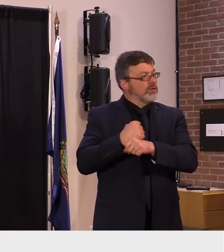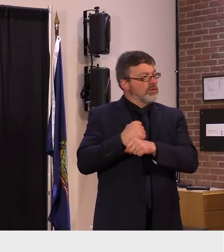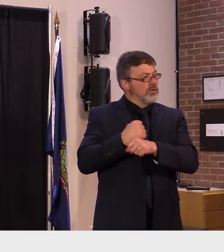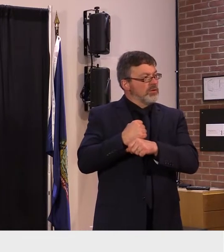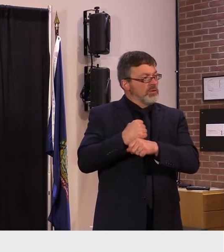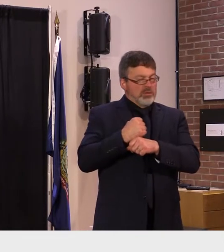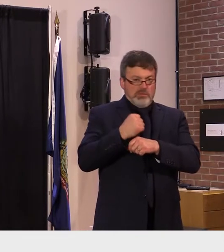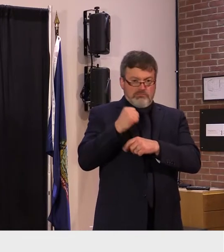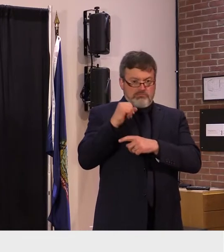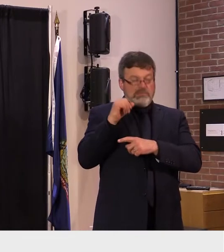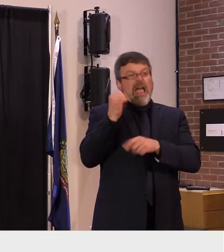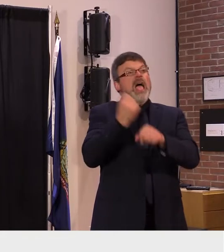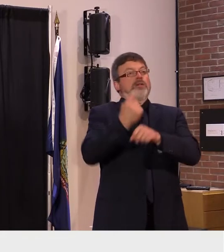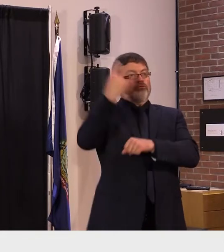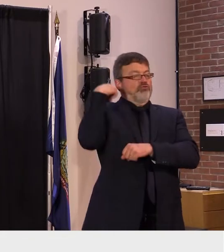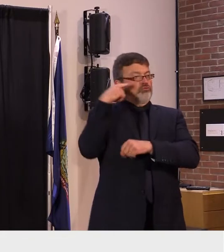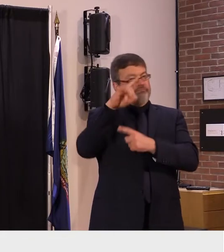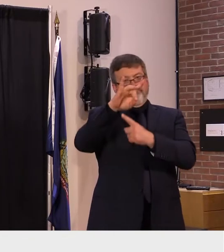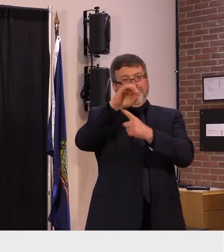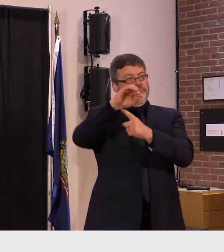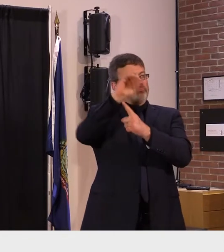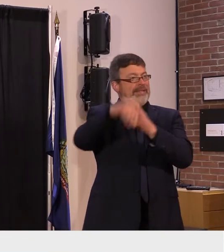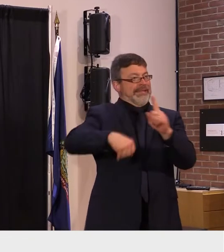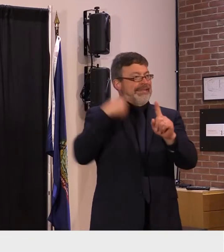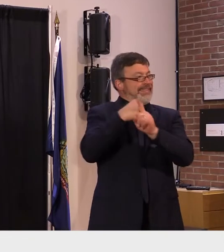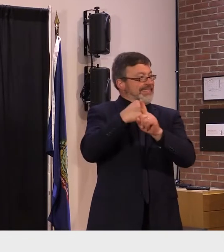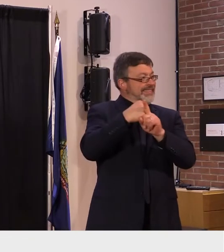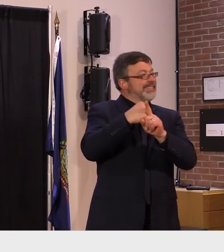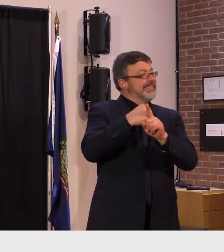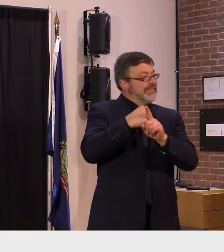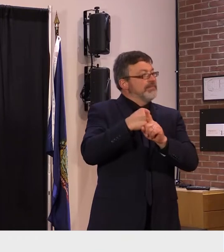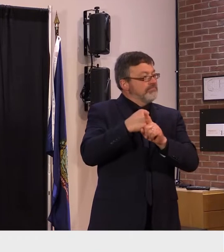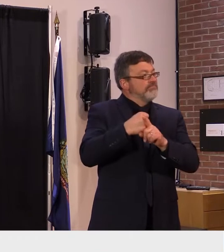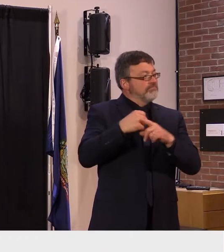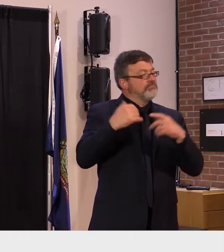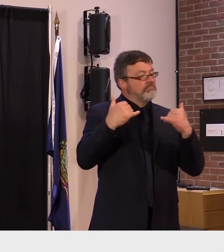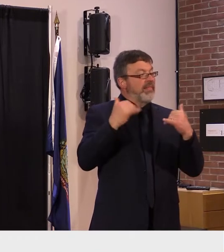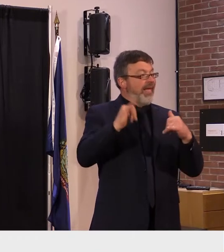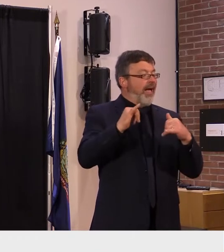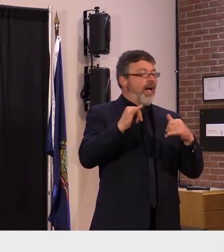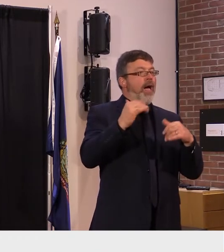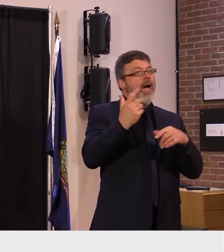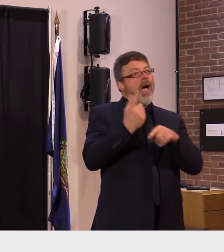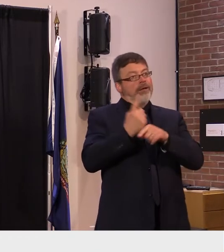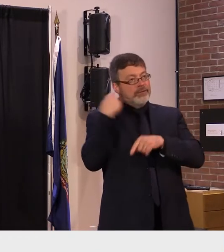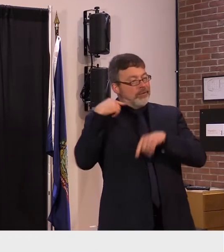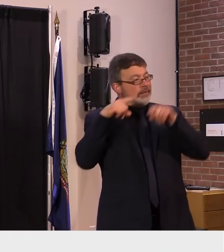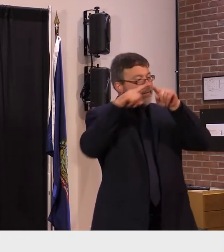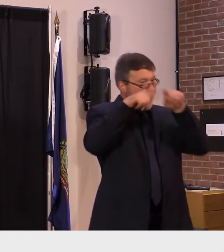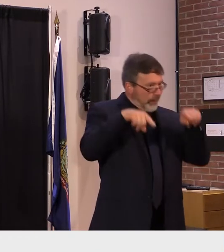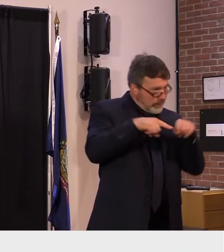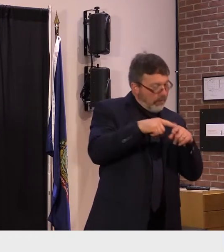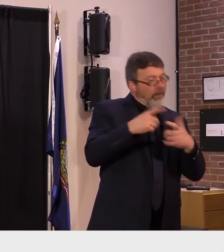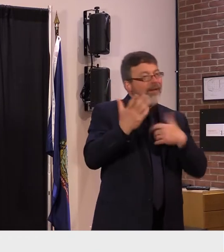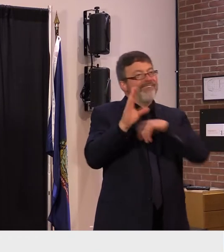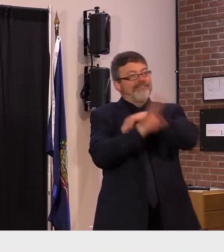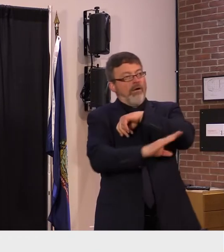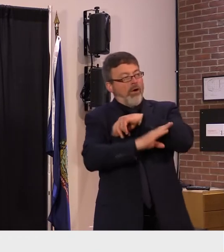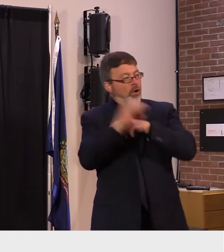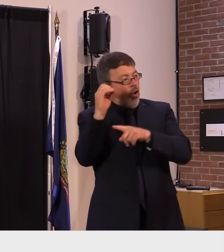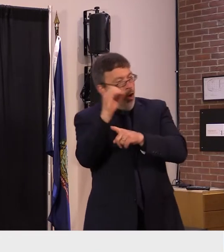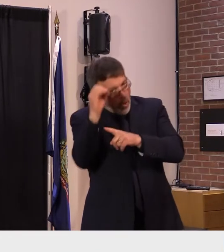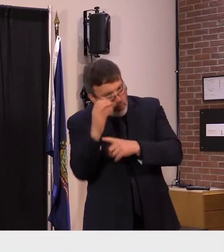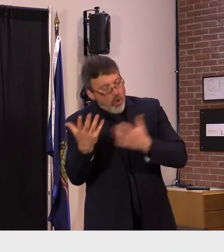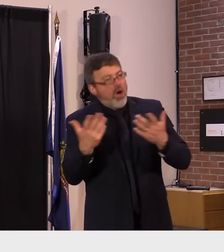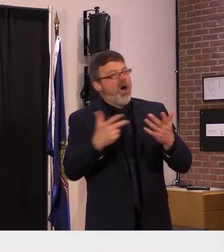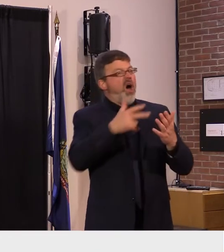since then we've had delta omicron ba2 here we are today for for